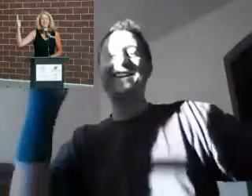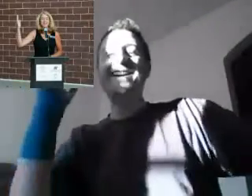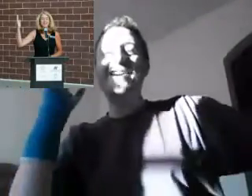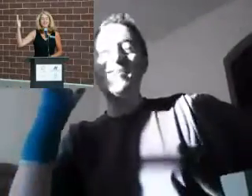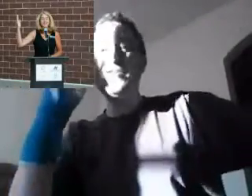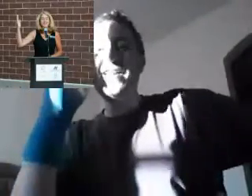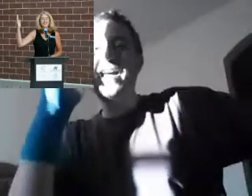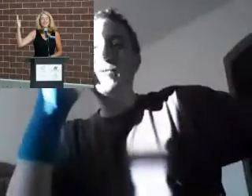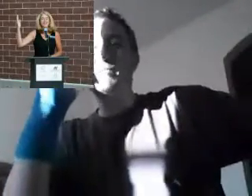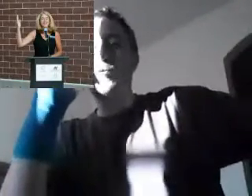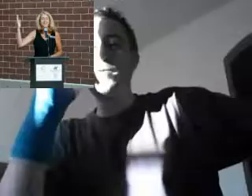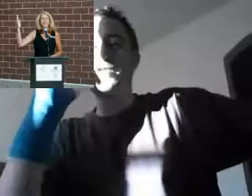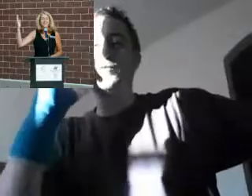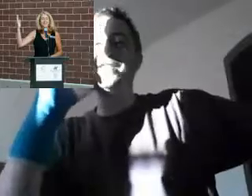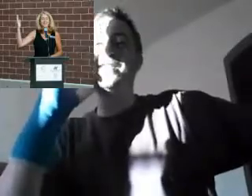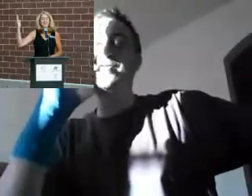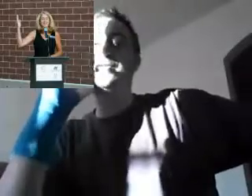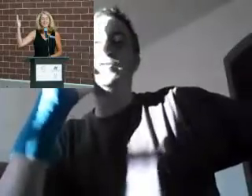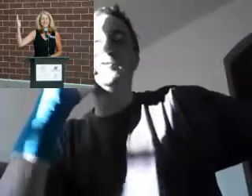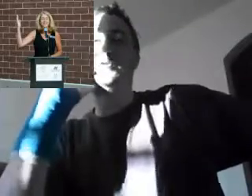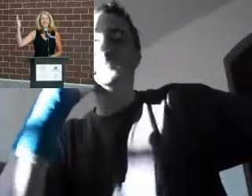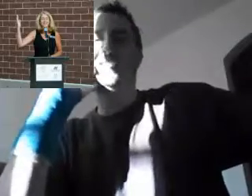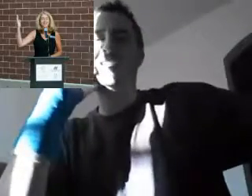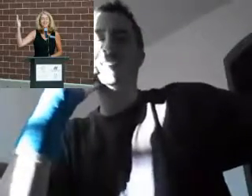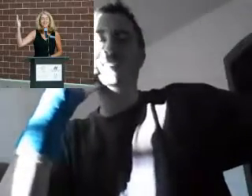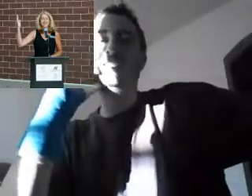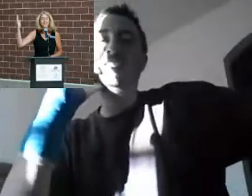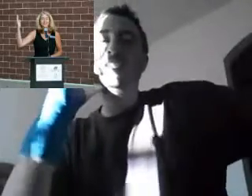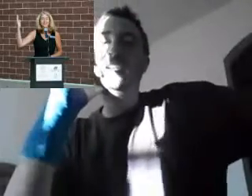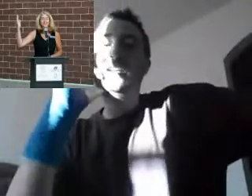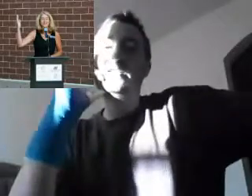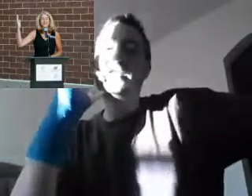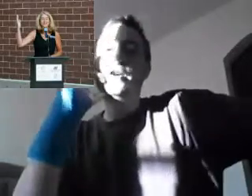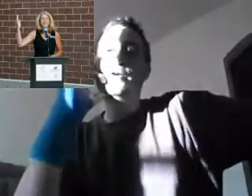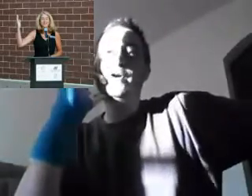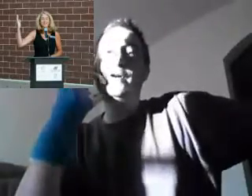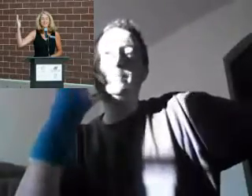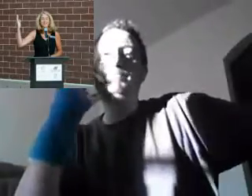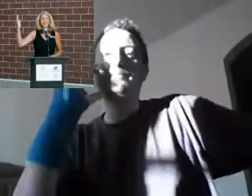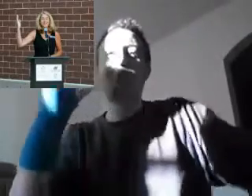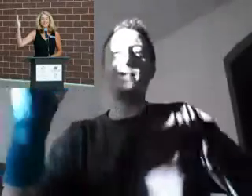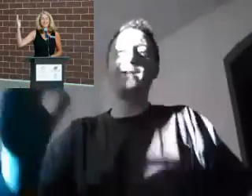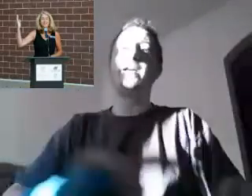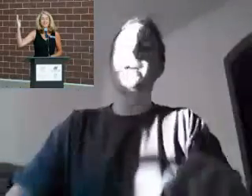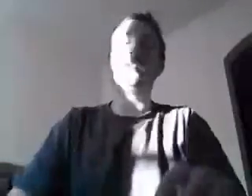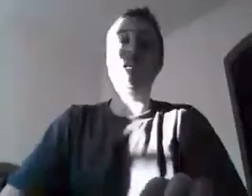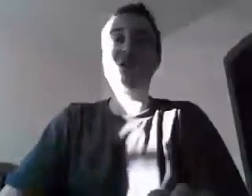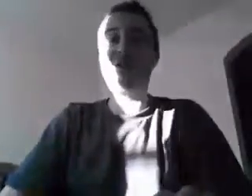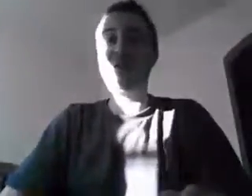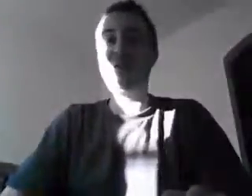Who in the hell is born between those two groups? don't know. So, um, yeah, Carrie Kennedy.